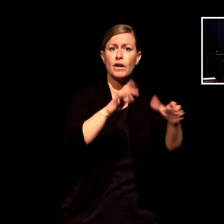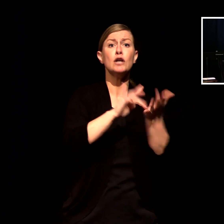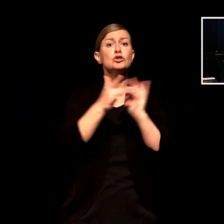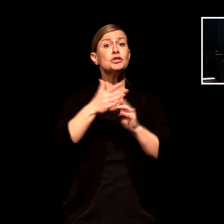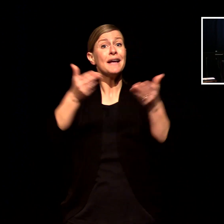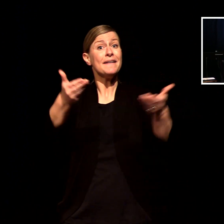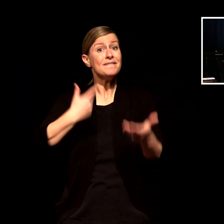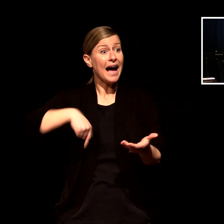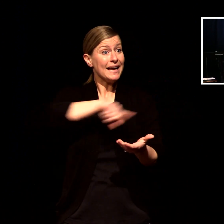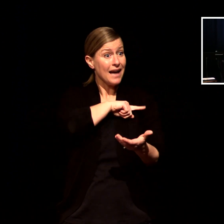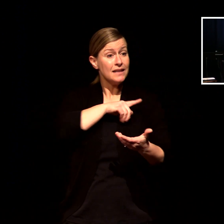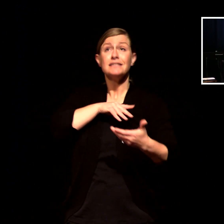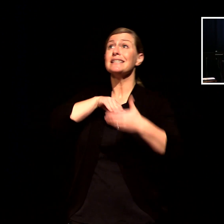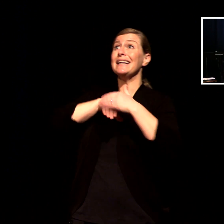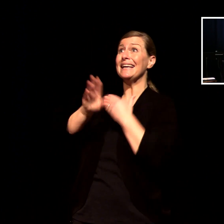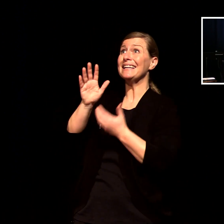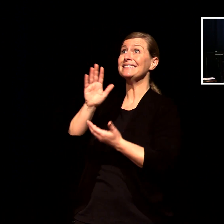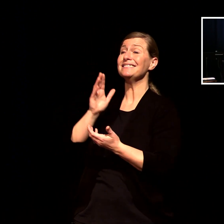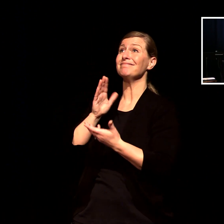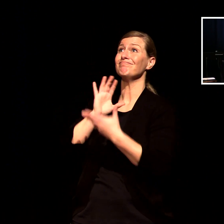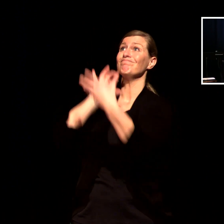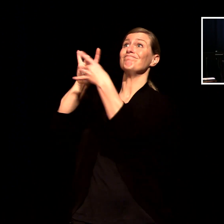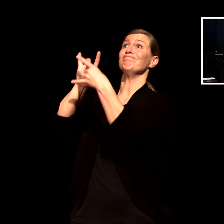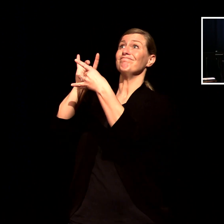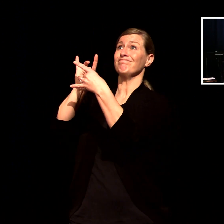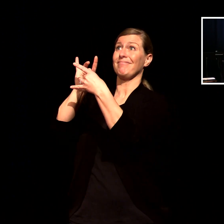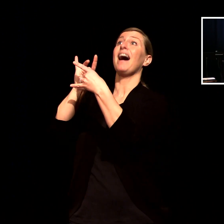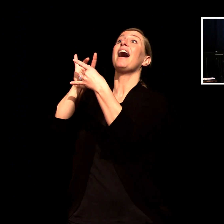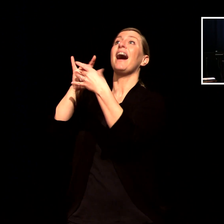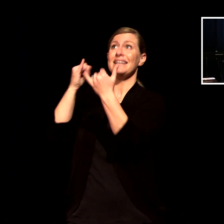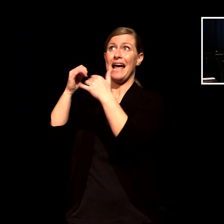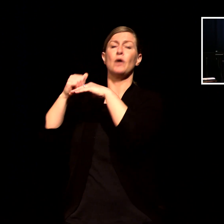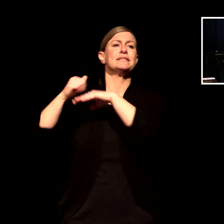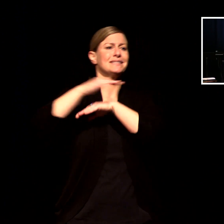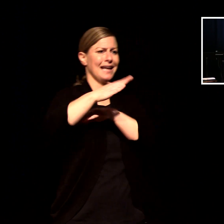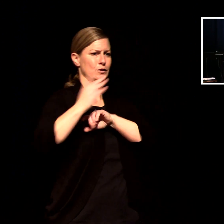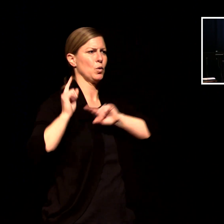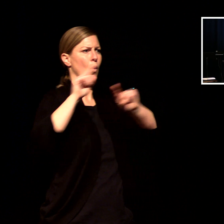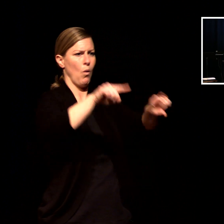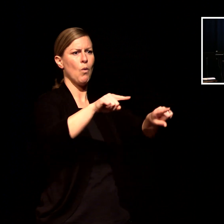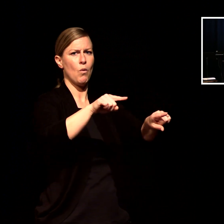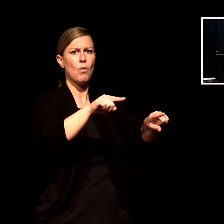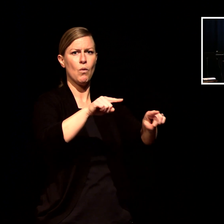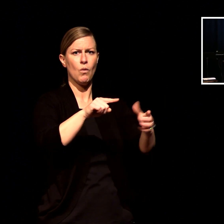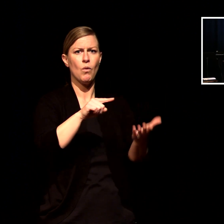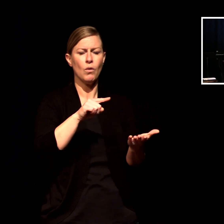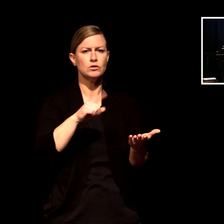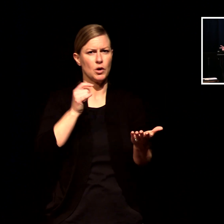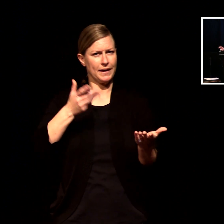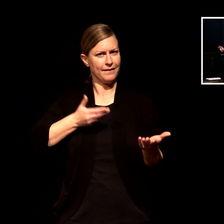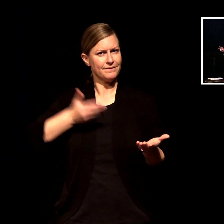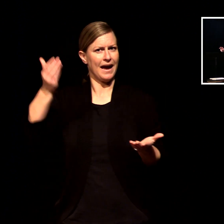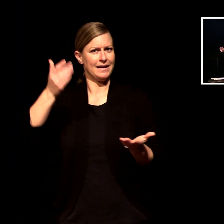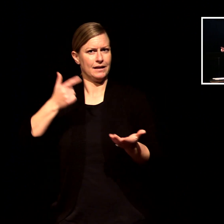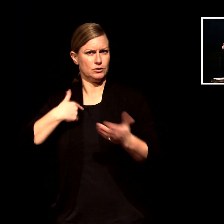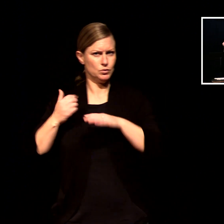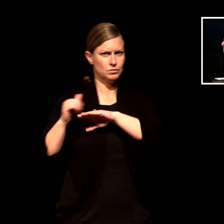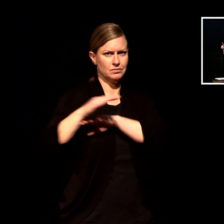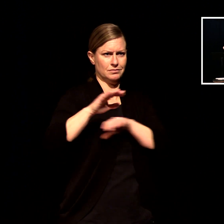recipients to representatives as well and there's just two things in closing that i want to focus on two things that we can lean into the first